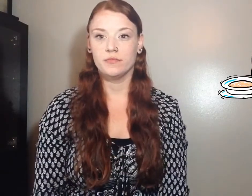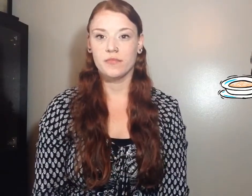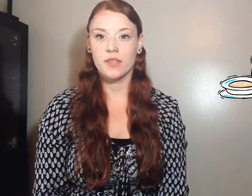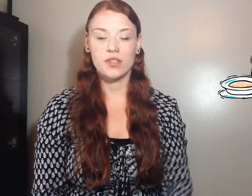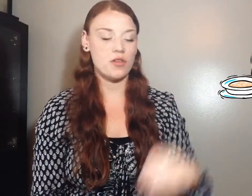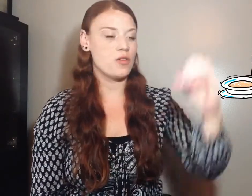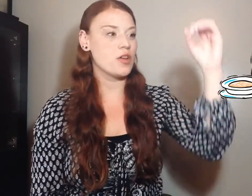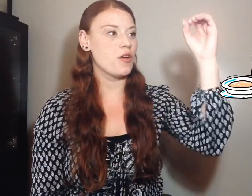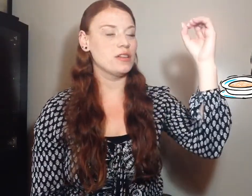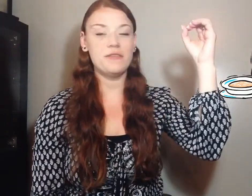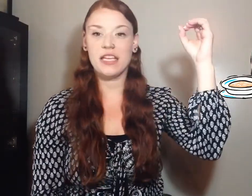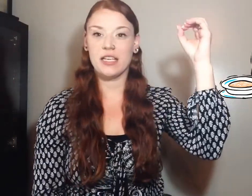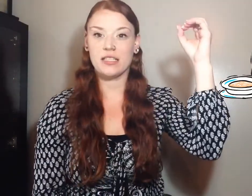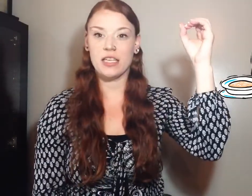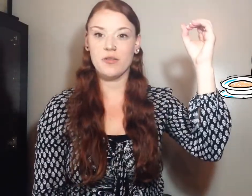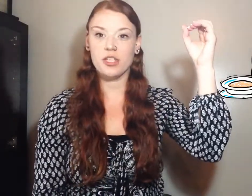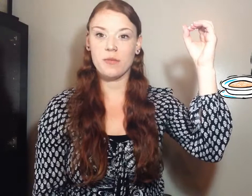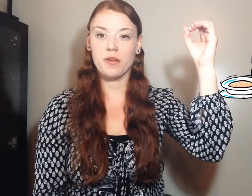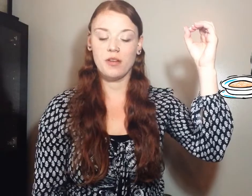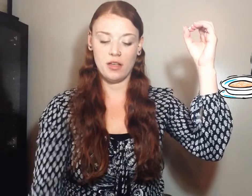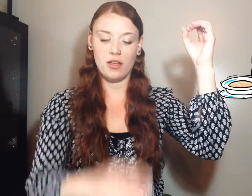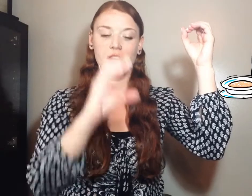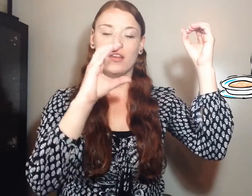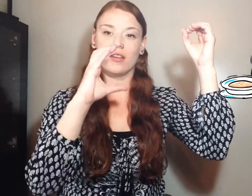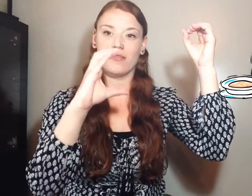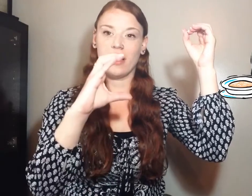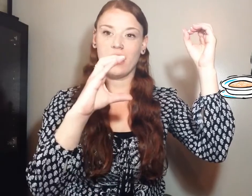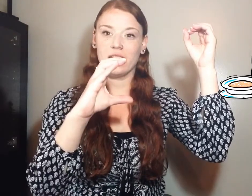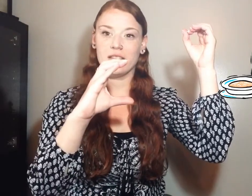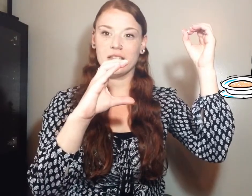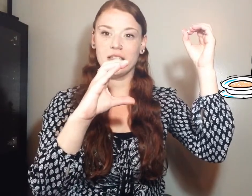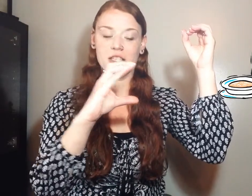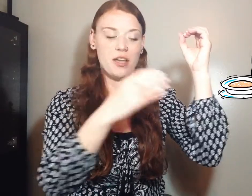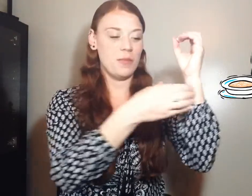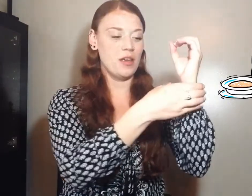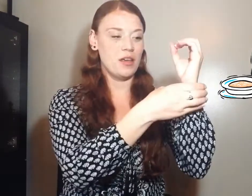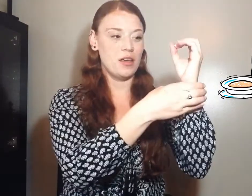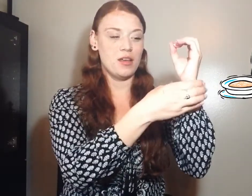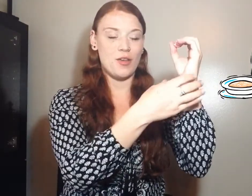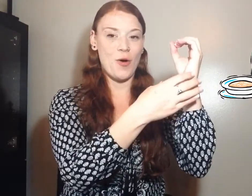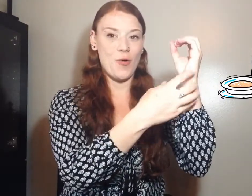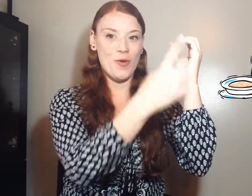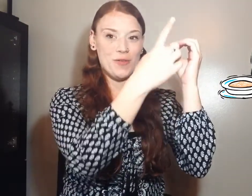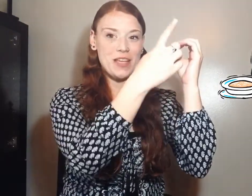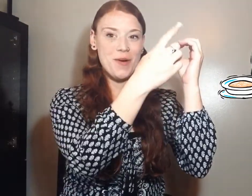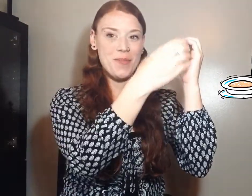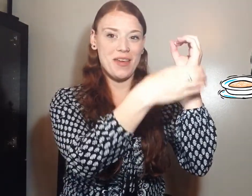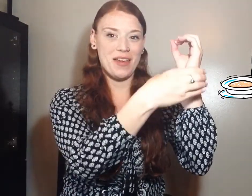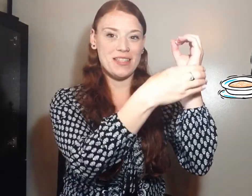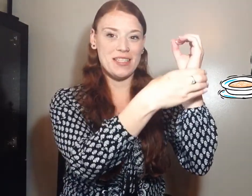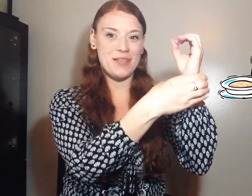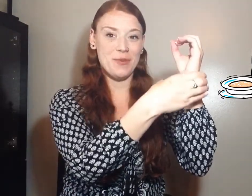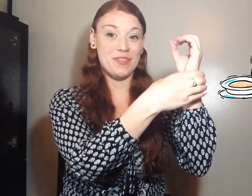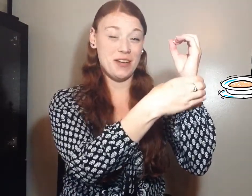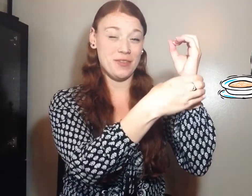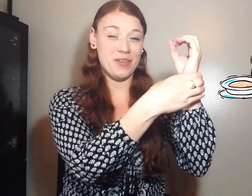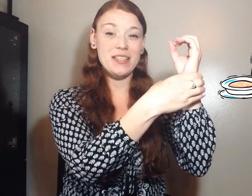So your left hand is the O shape. Your right hand is the C shape. O moves up as the C moves down the wrist.